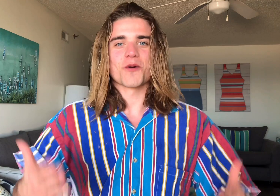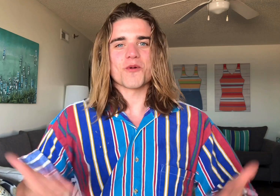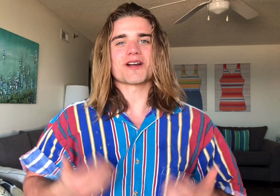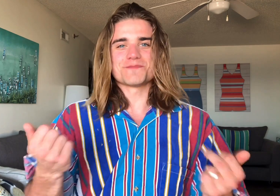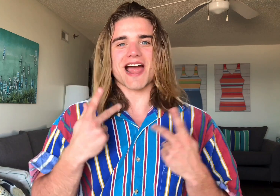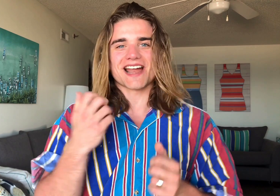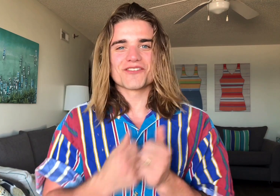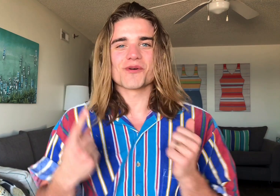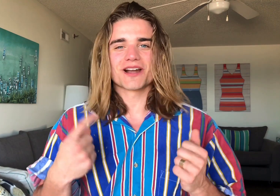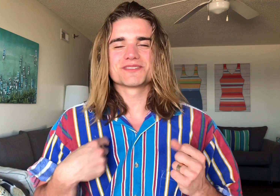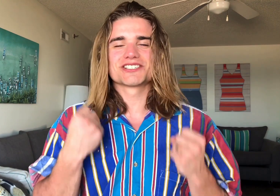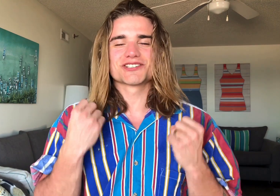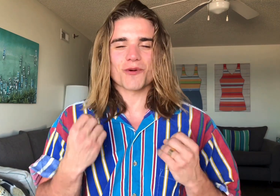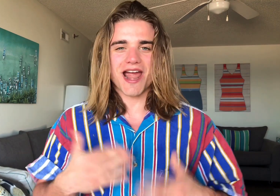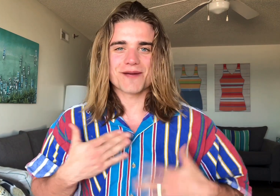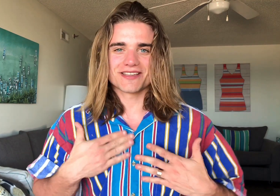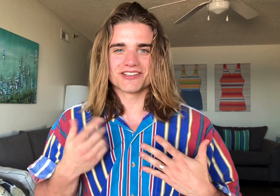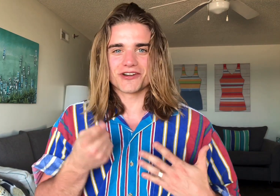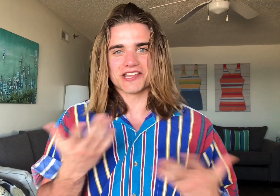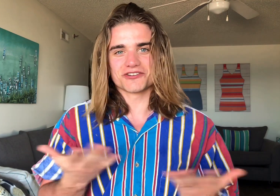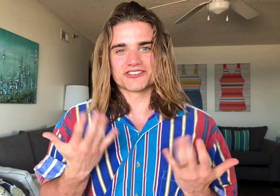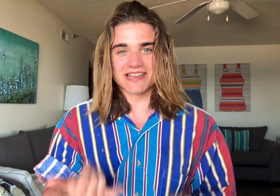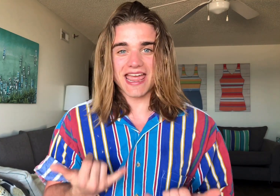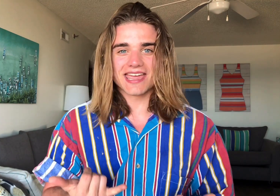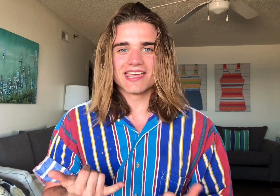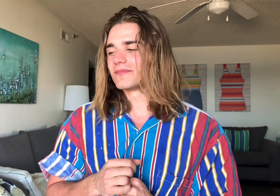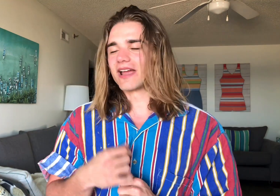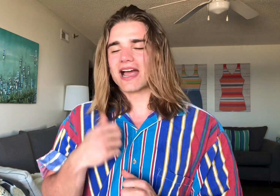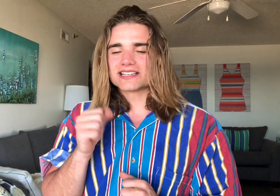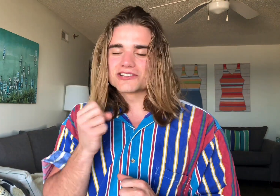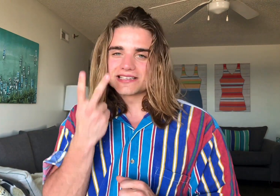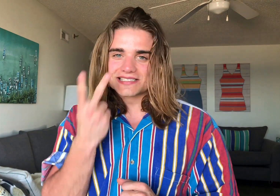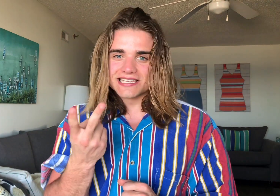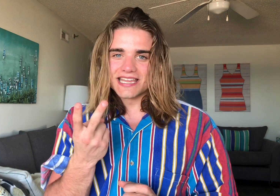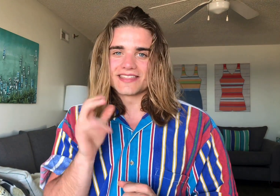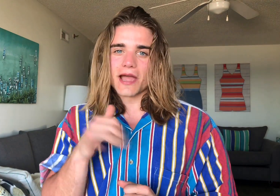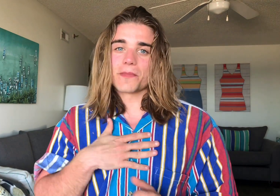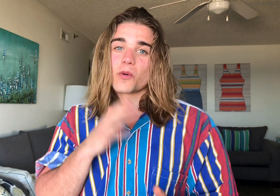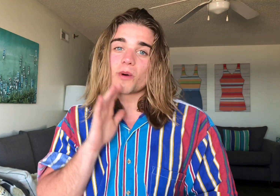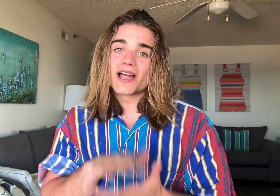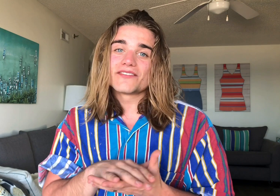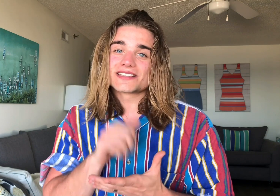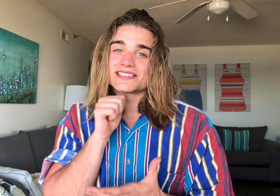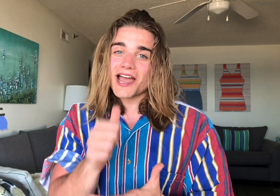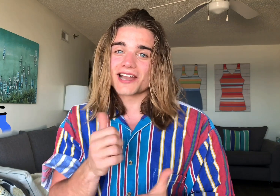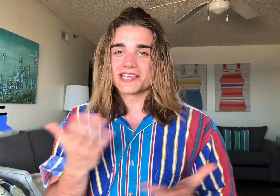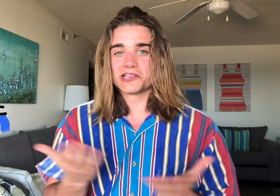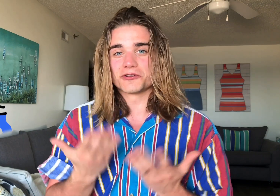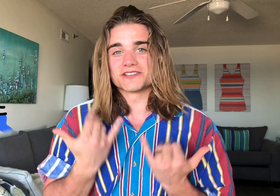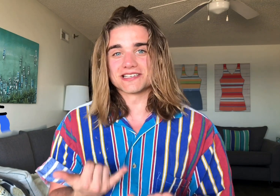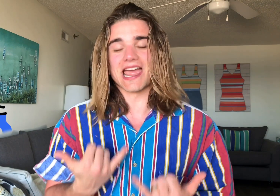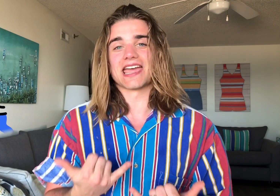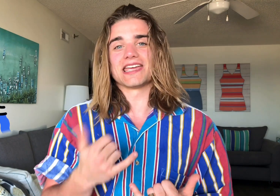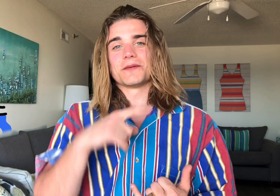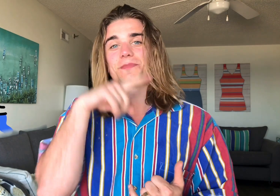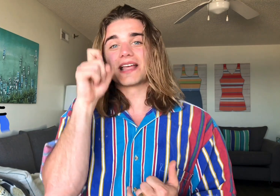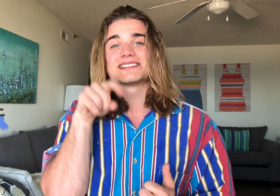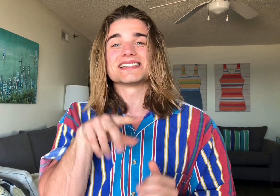Welcome back everyone. I'm so happy you're here today. As you can see that my wife is not here today because this